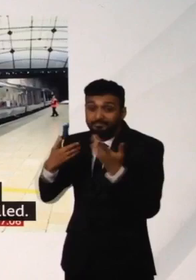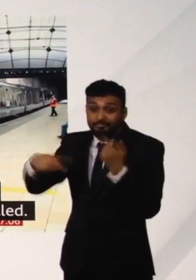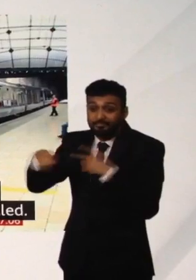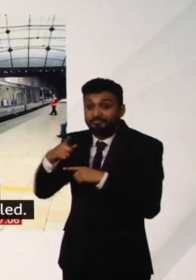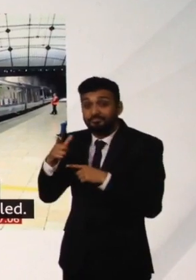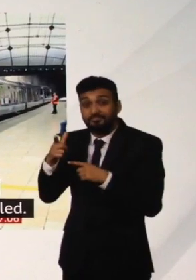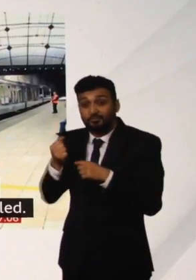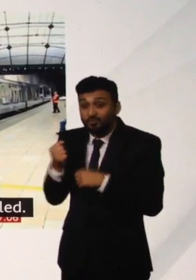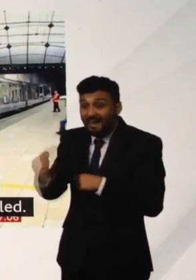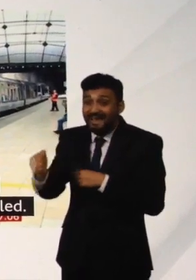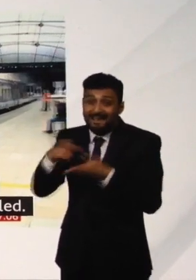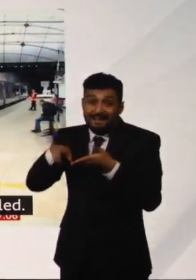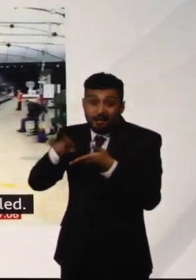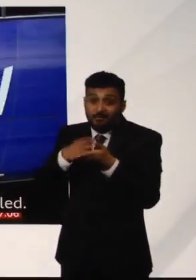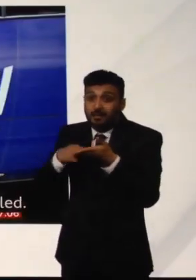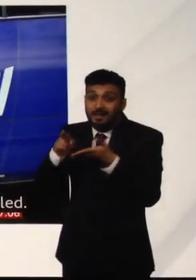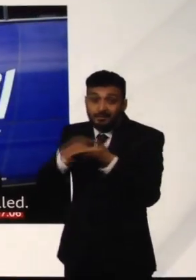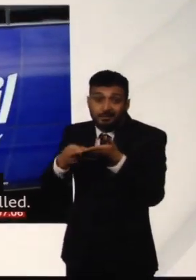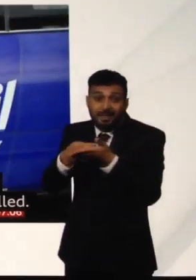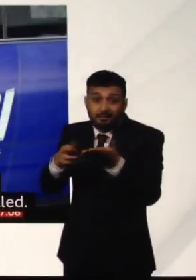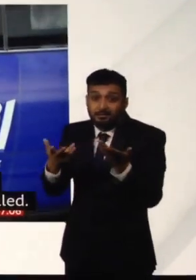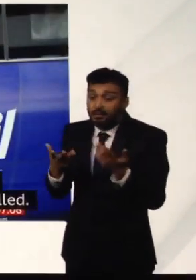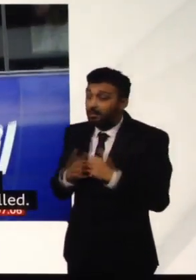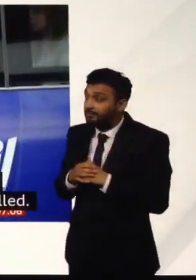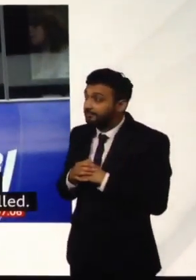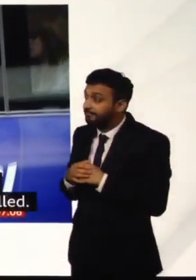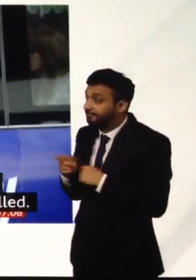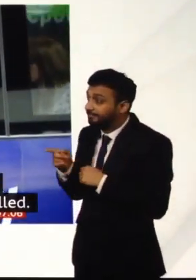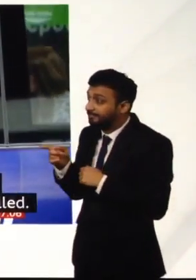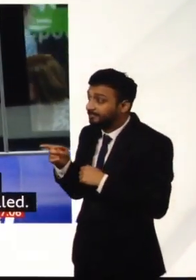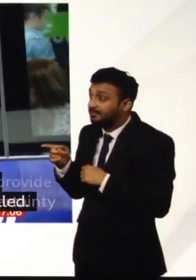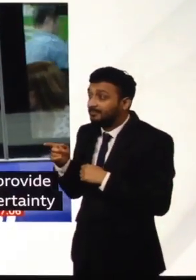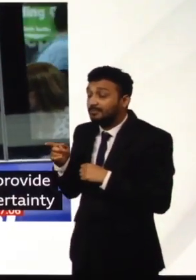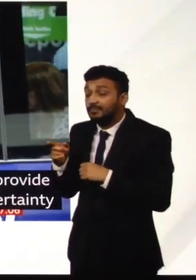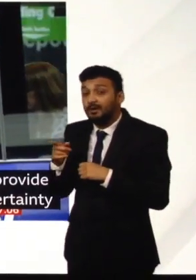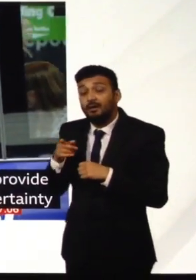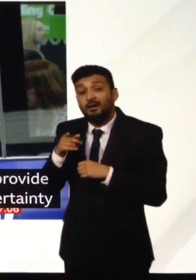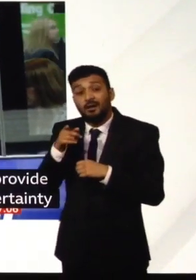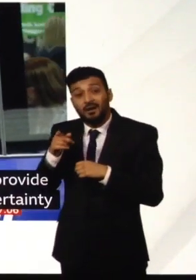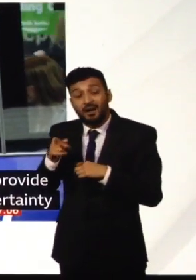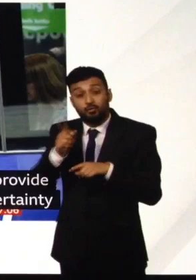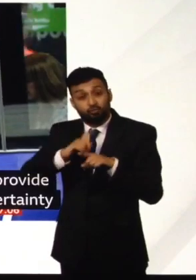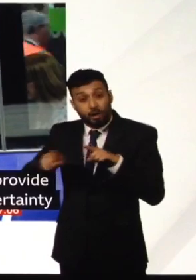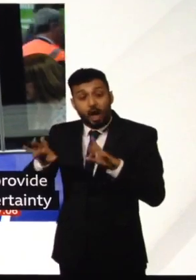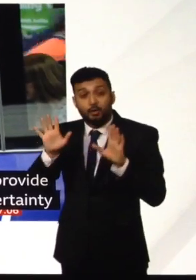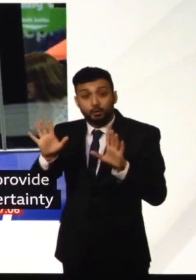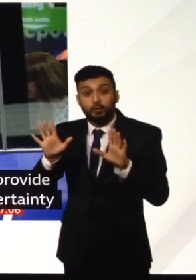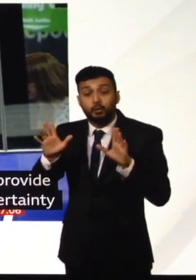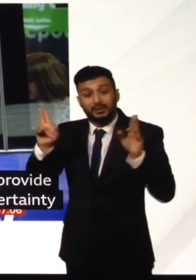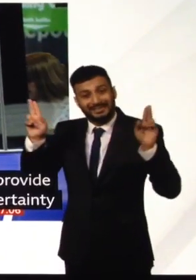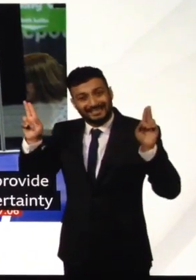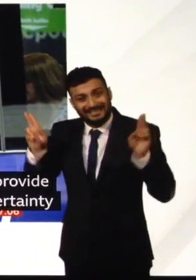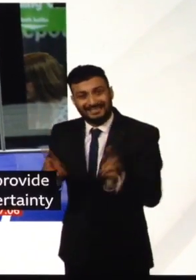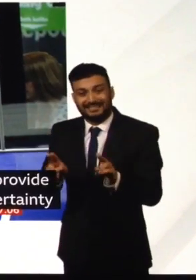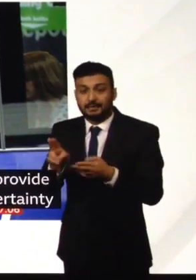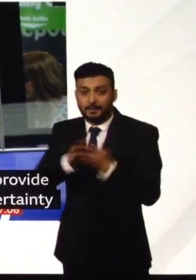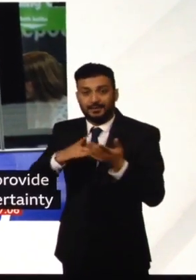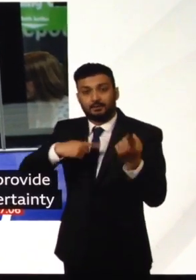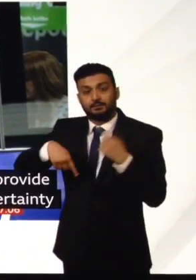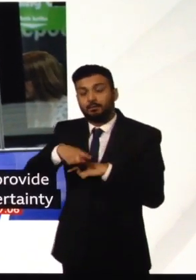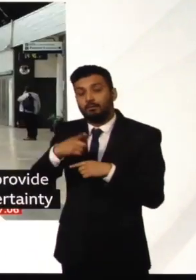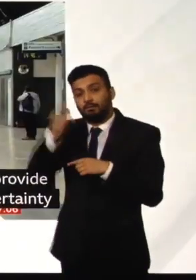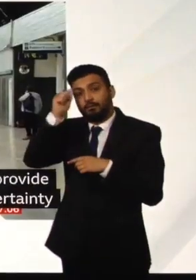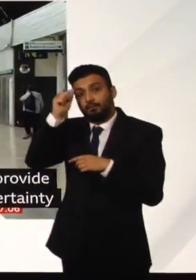The companies then led to provide password with a level of certainty about which trains are running a temporary time table from your